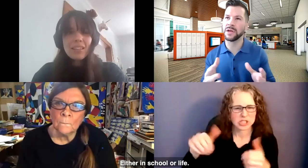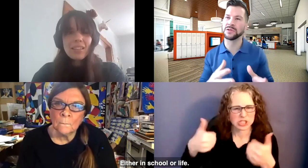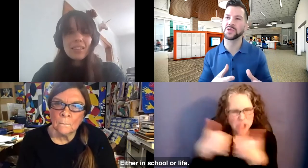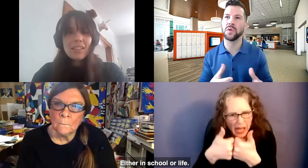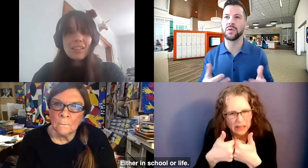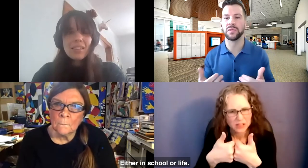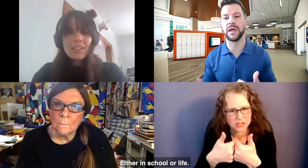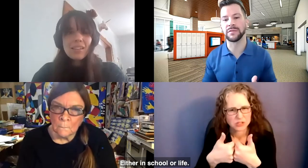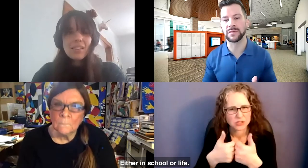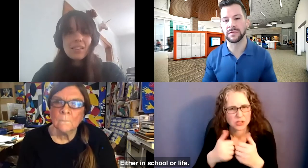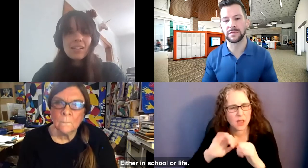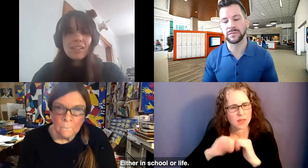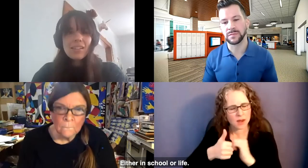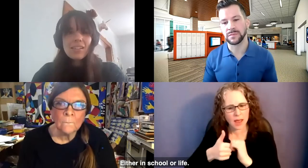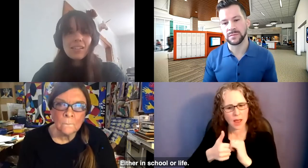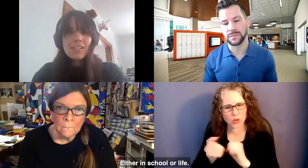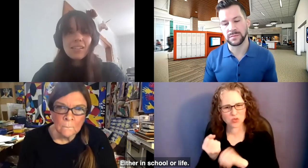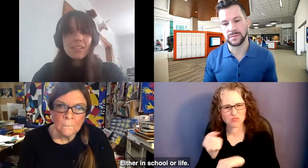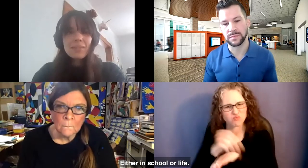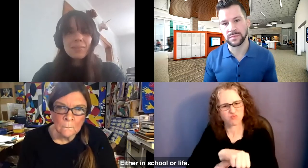that, either in school or life?